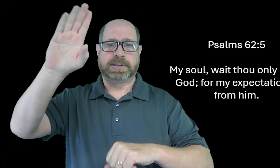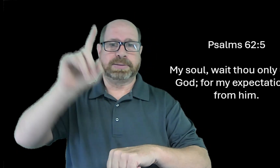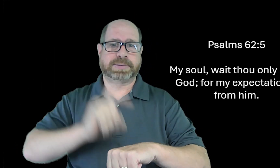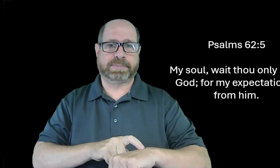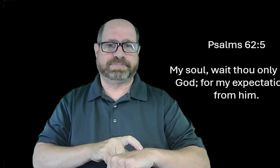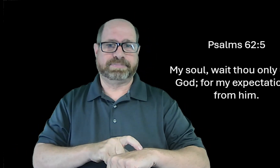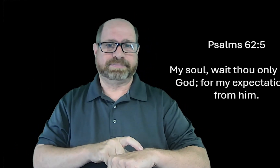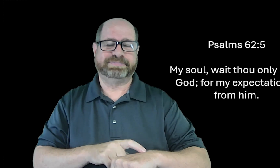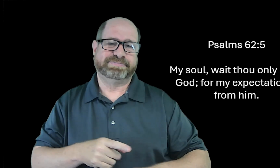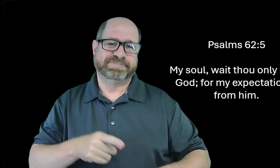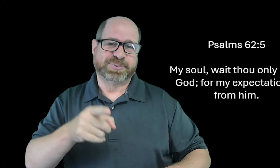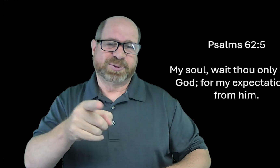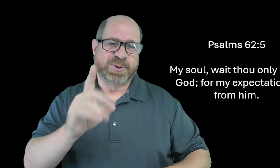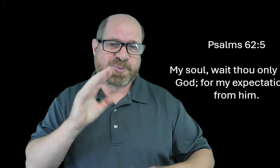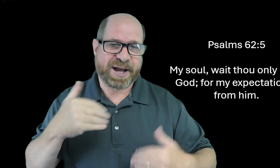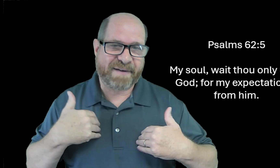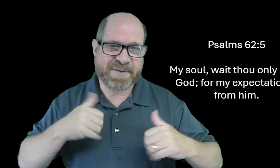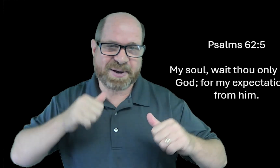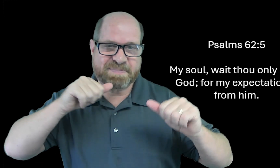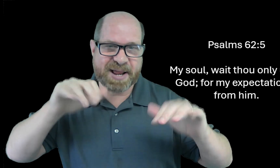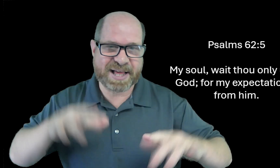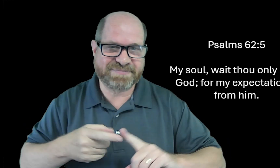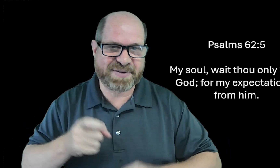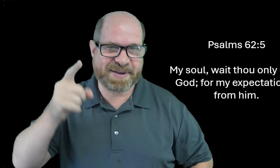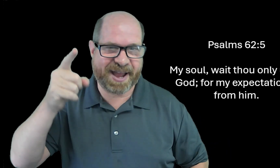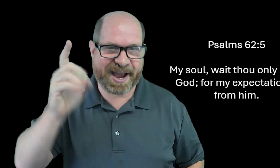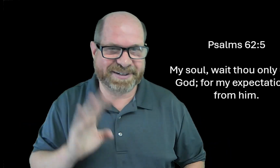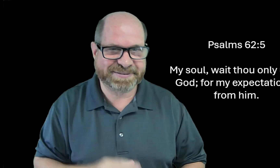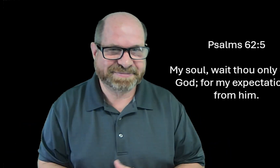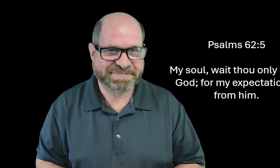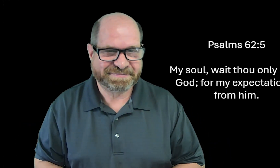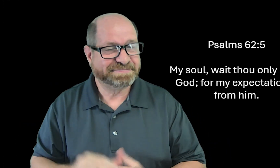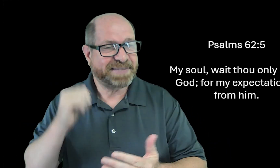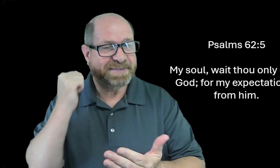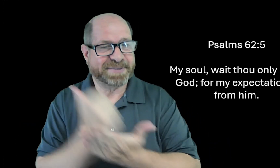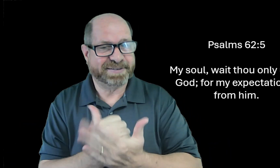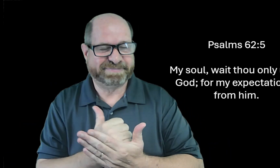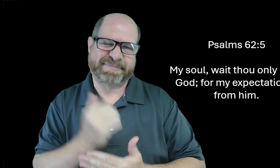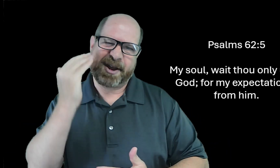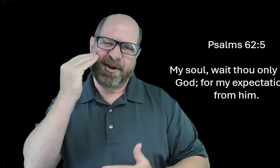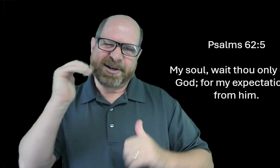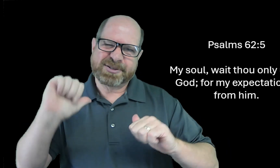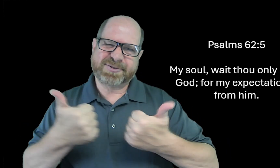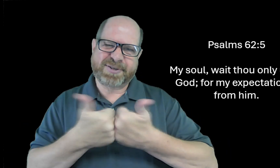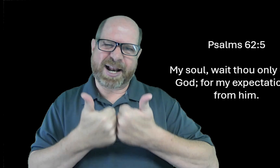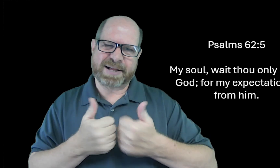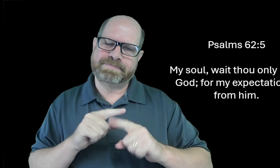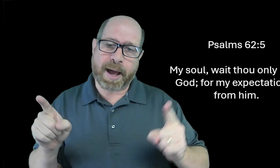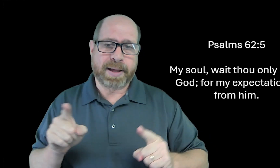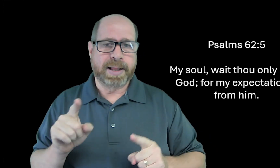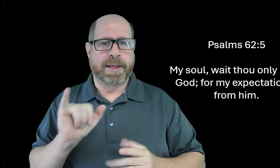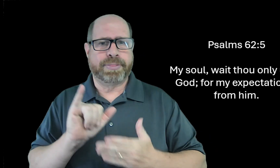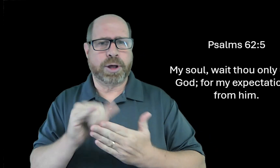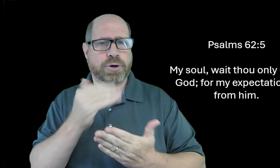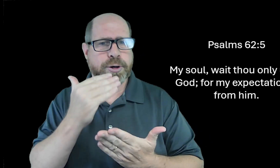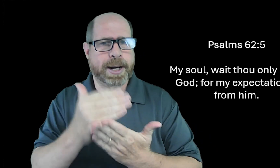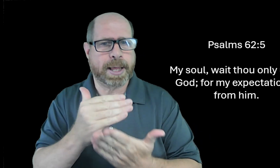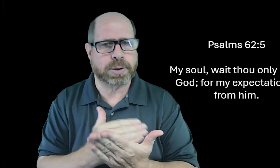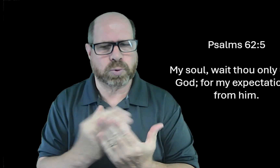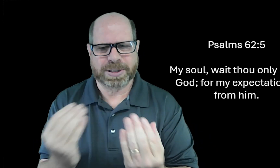things for his timing. And then you'll have blessings from God. Amen. I know it's challenging, but